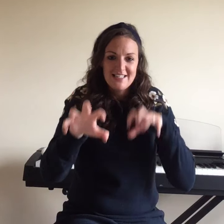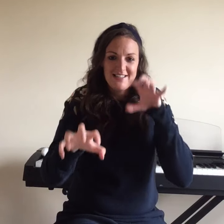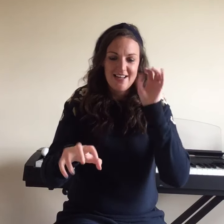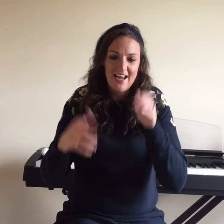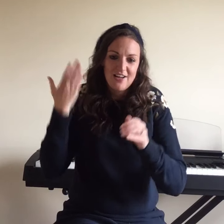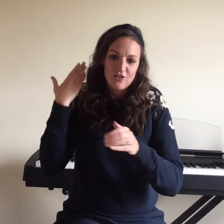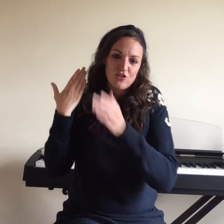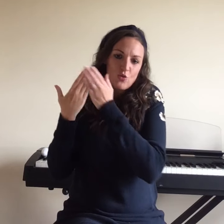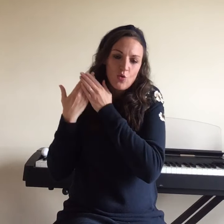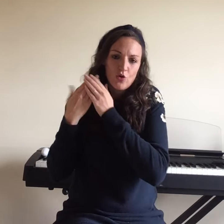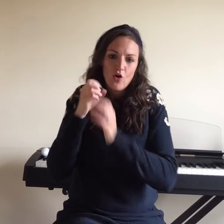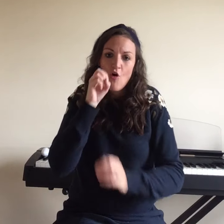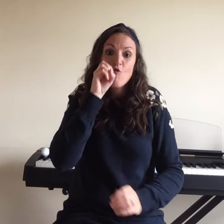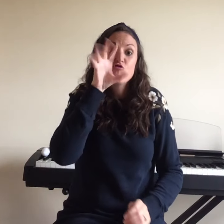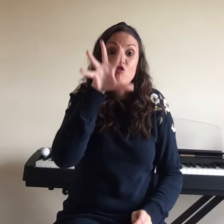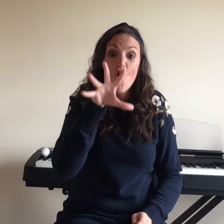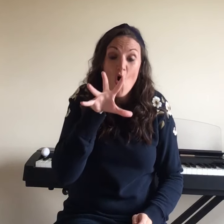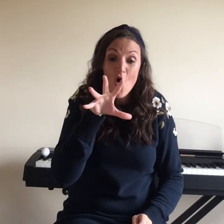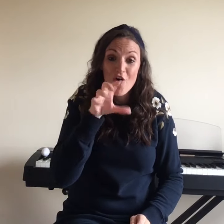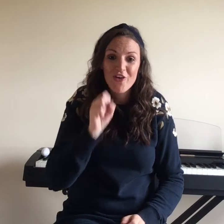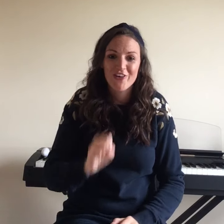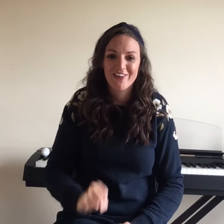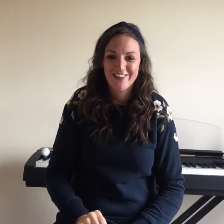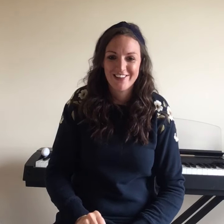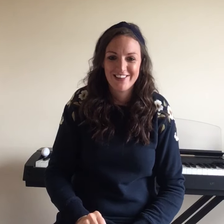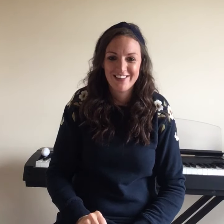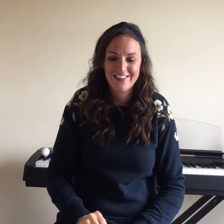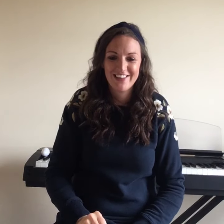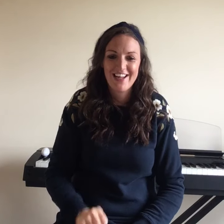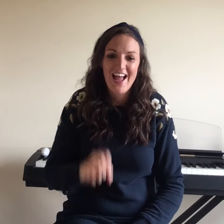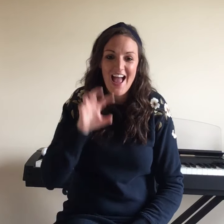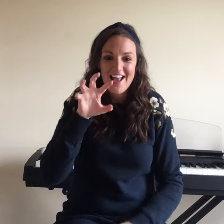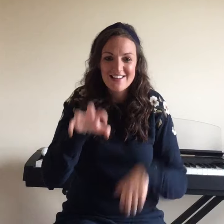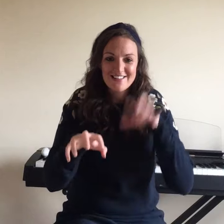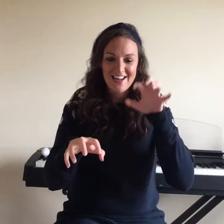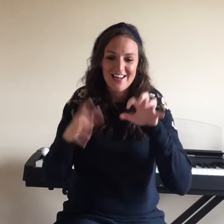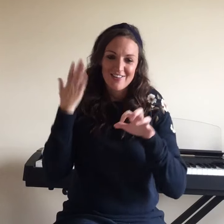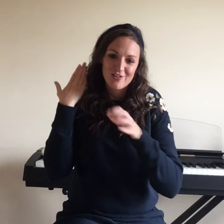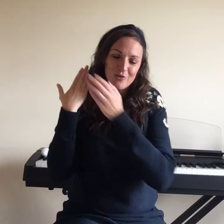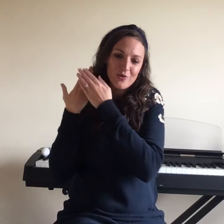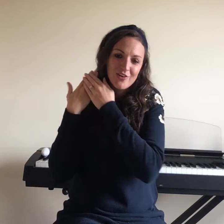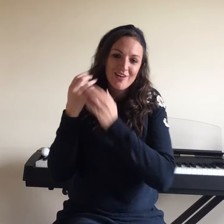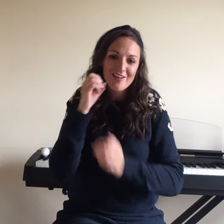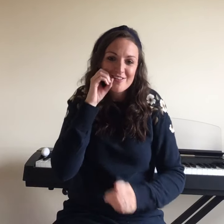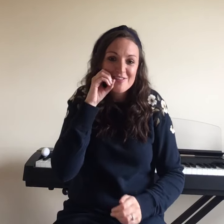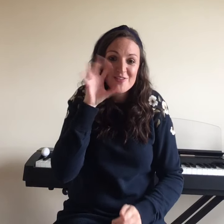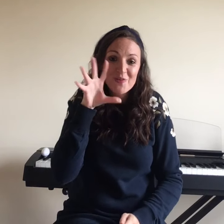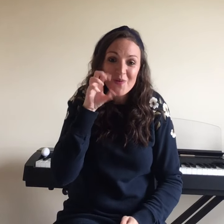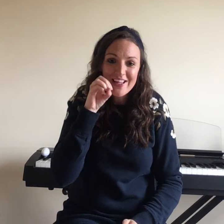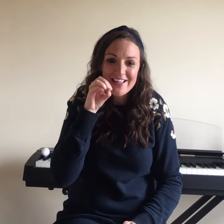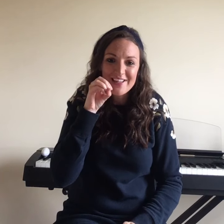Dinosaur Roar. Dinosaur Squeak.